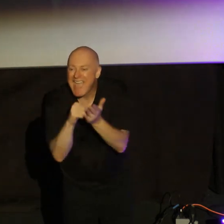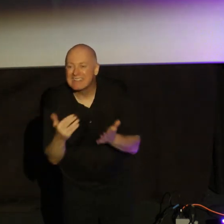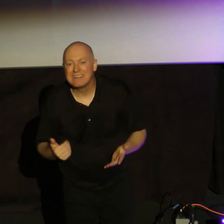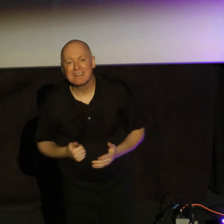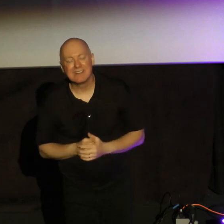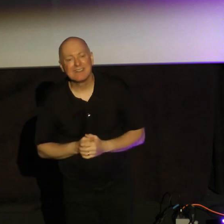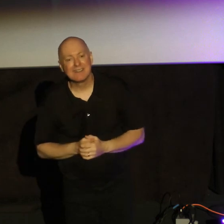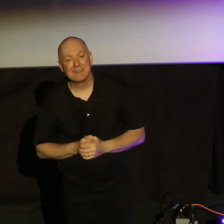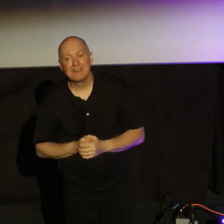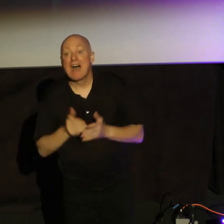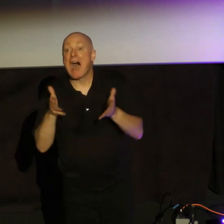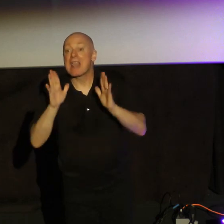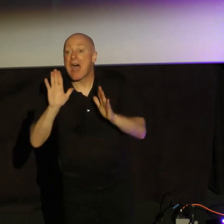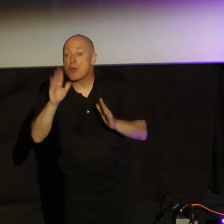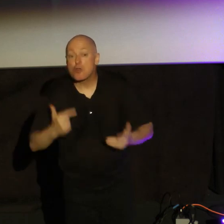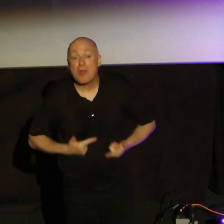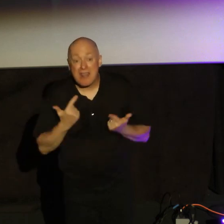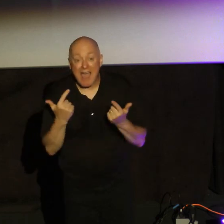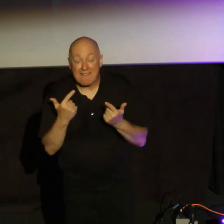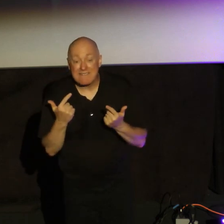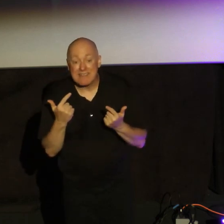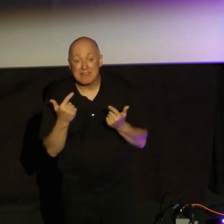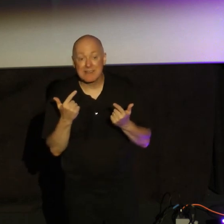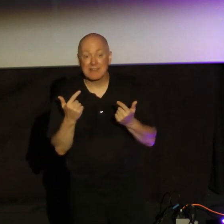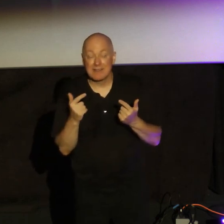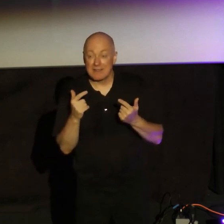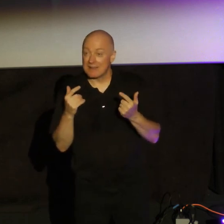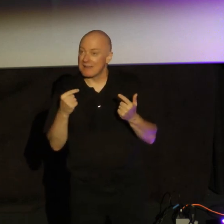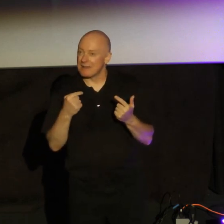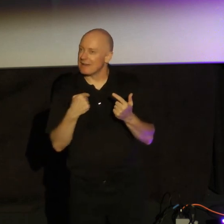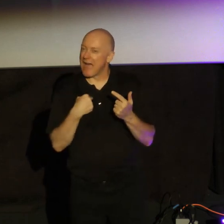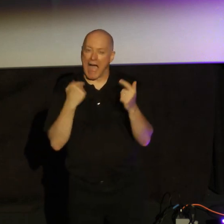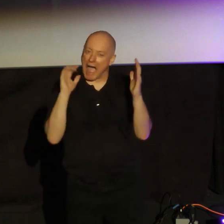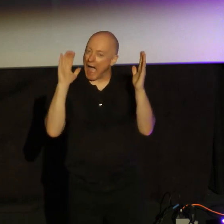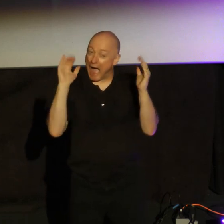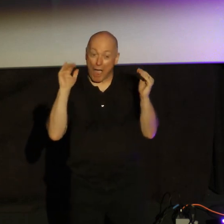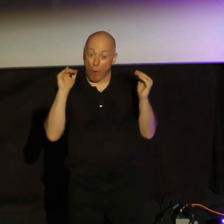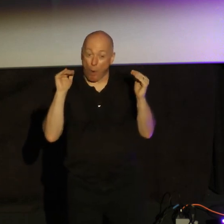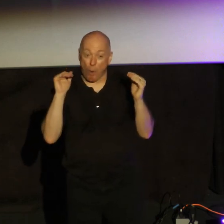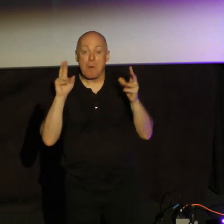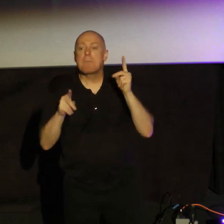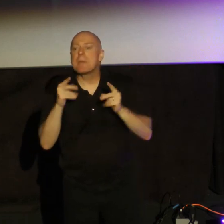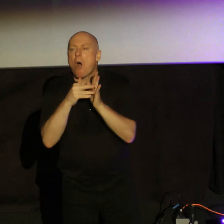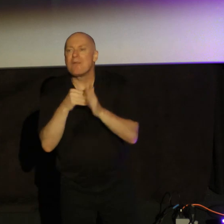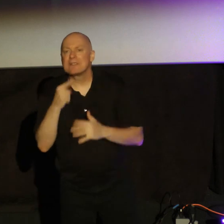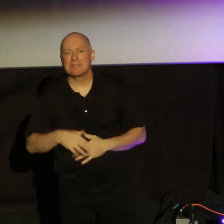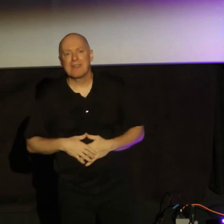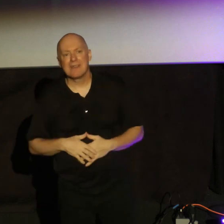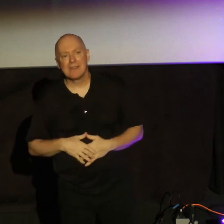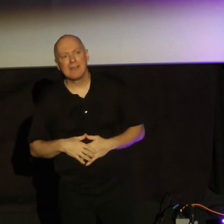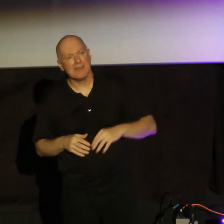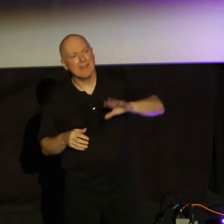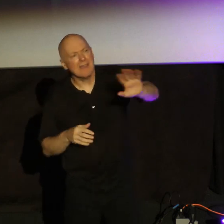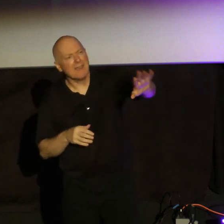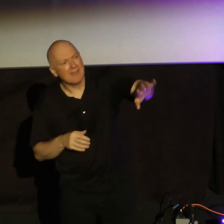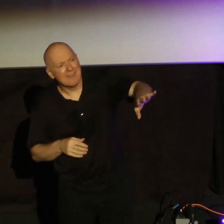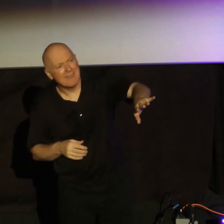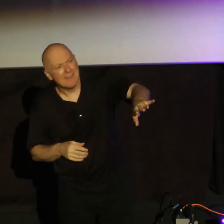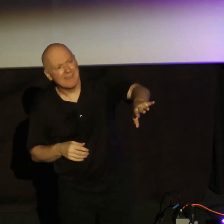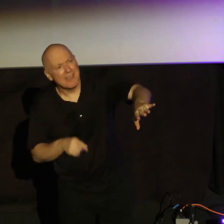And allow your life then. And this is what I would hope. You know, people often say, hey, I know Kyle. You're that guy that hunts, right?